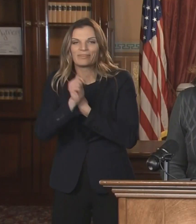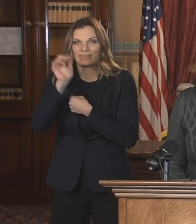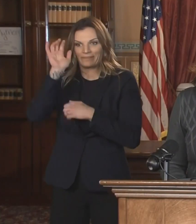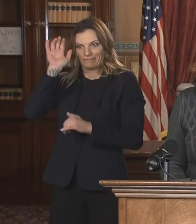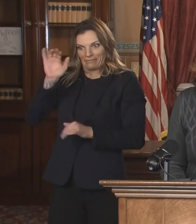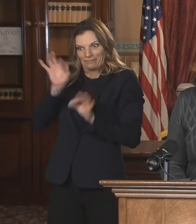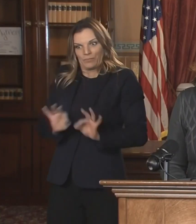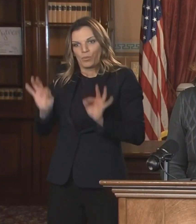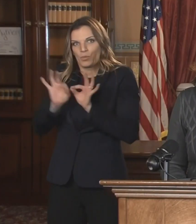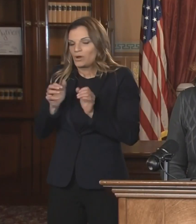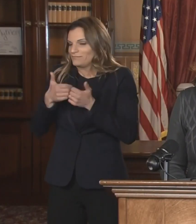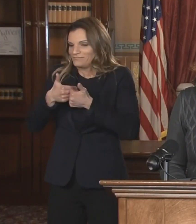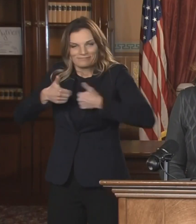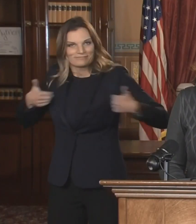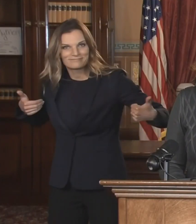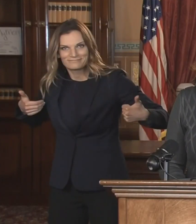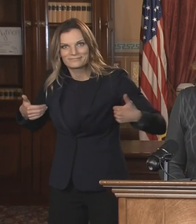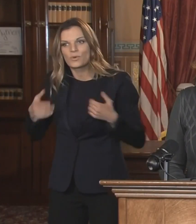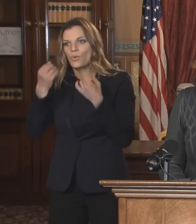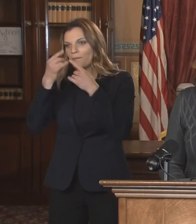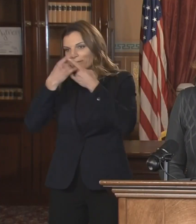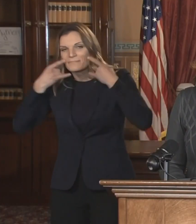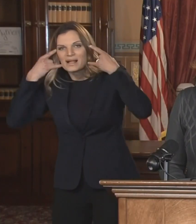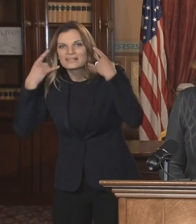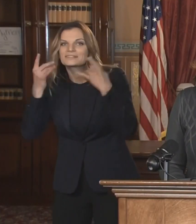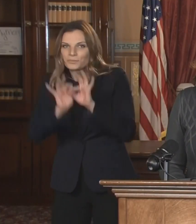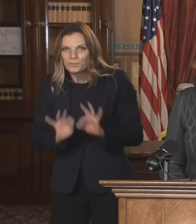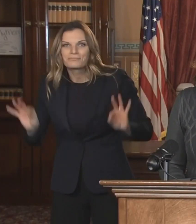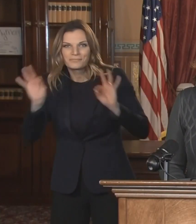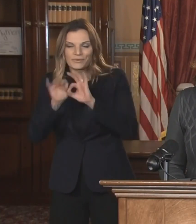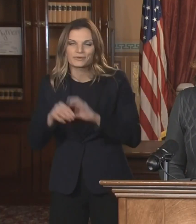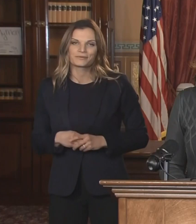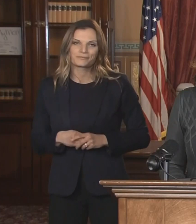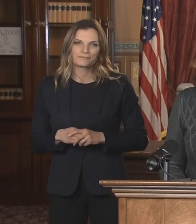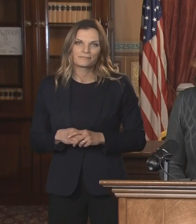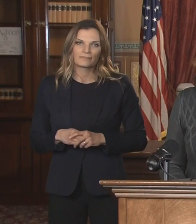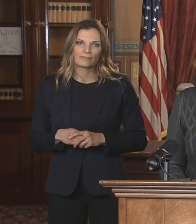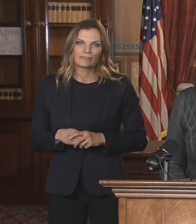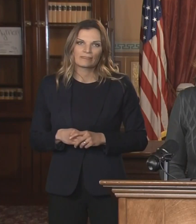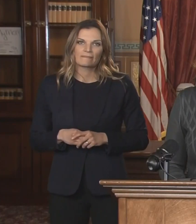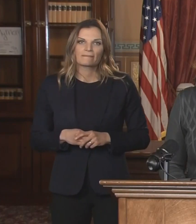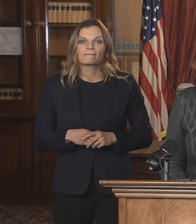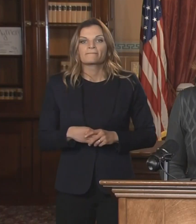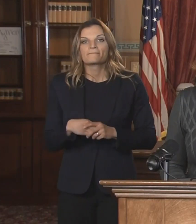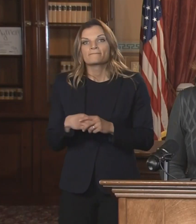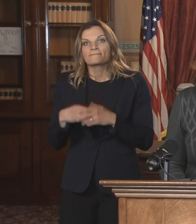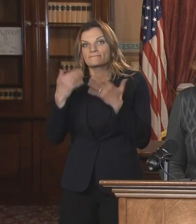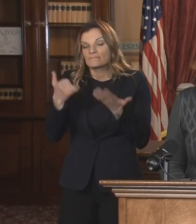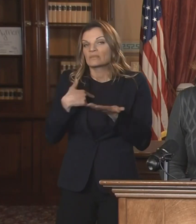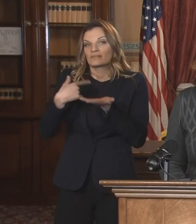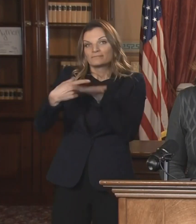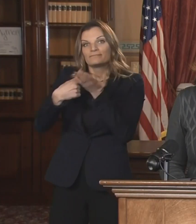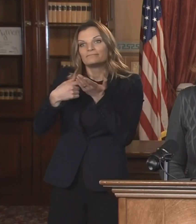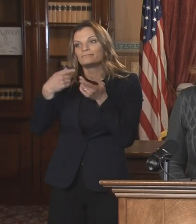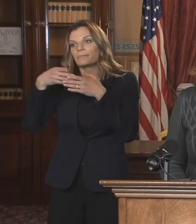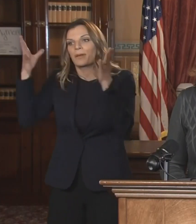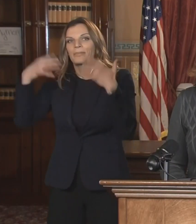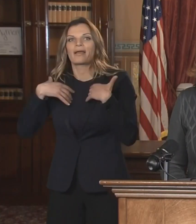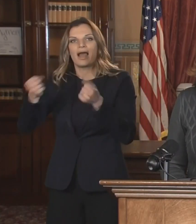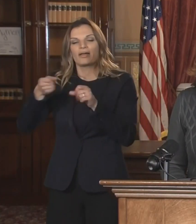numbers down and to keep people safe. We also, you know, as we are consulting our public health experts